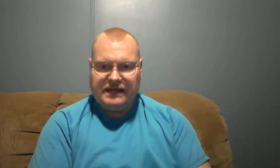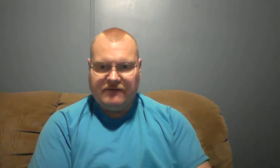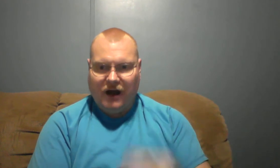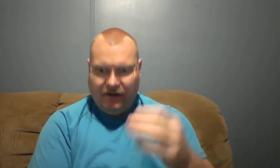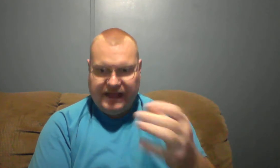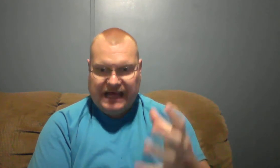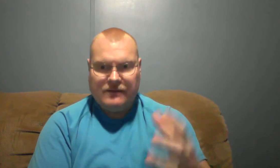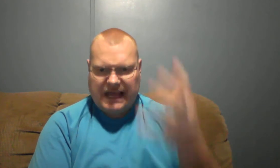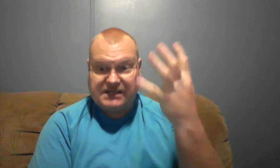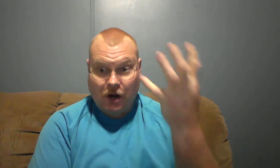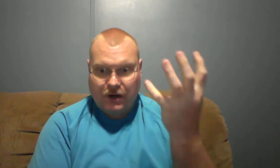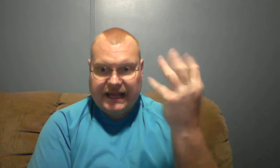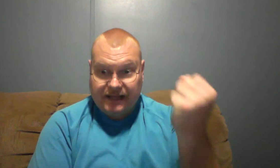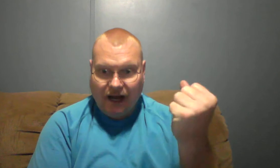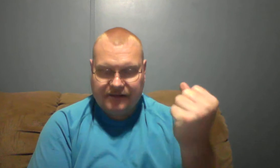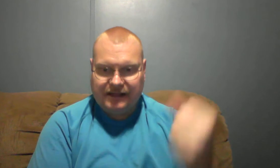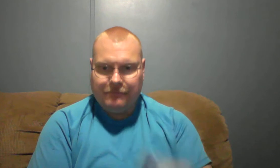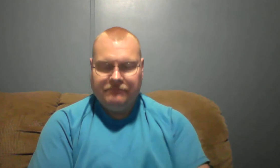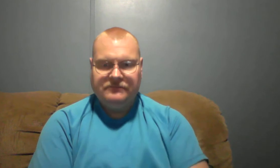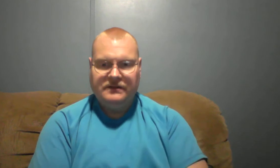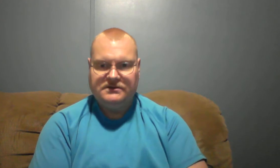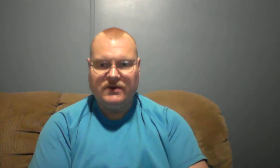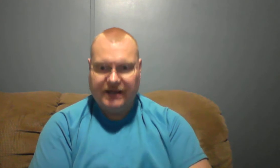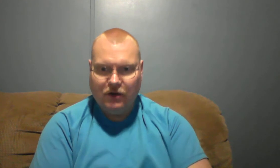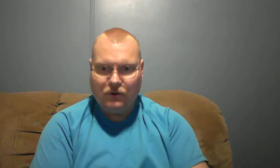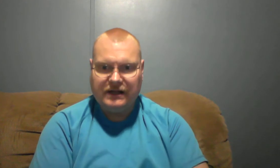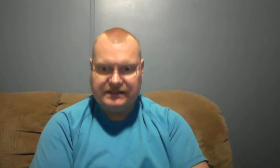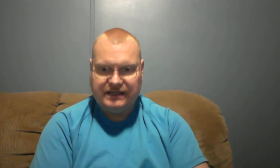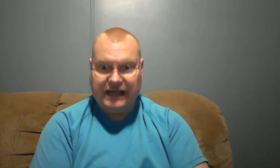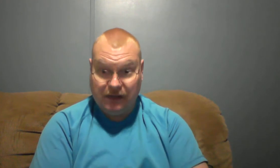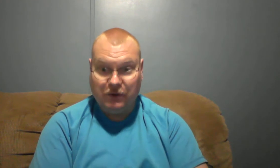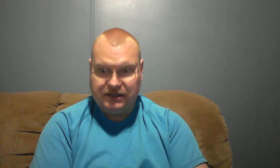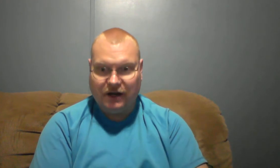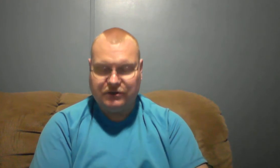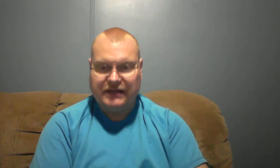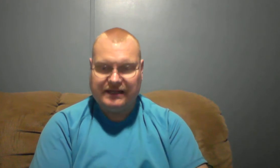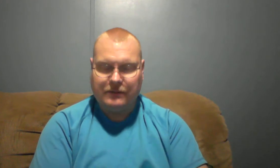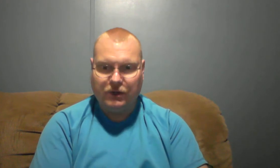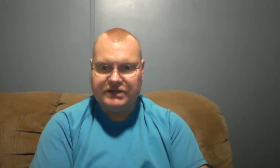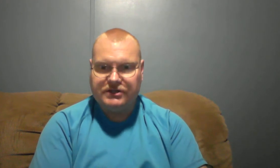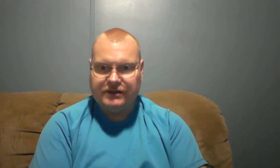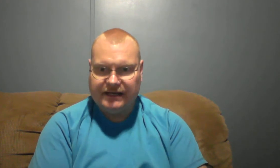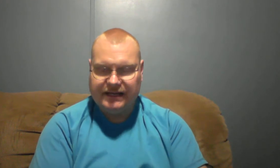the enemy has already got them. So I know what doctrine that they preach and teach.